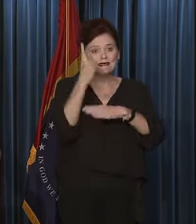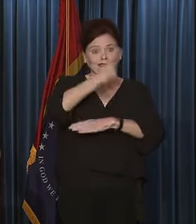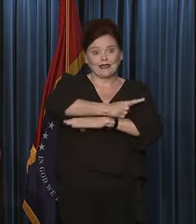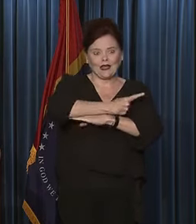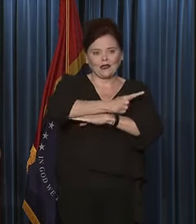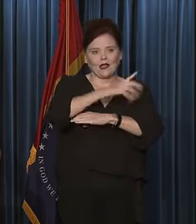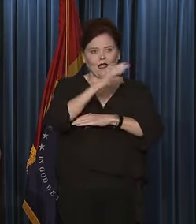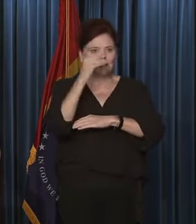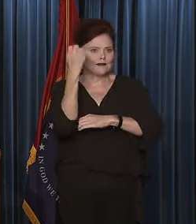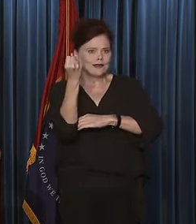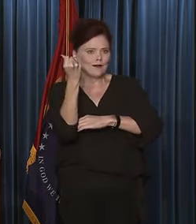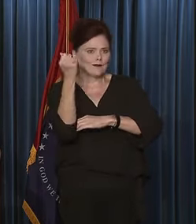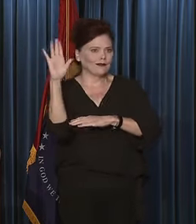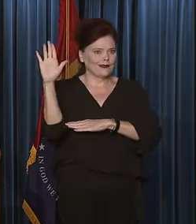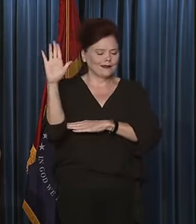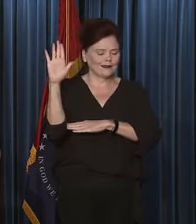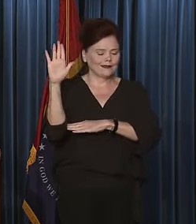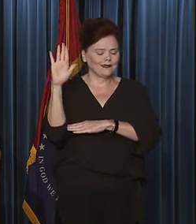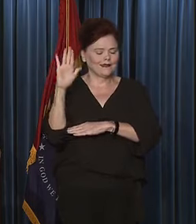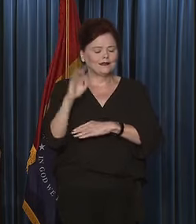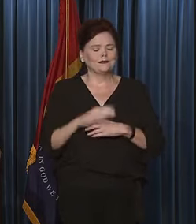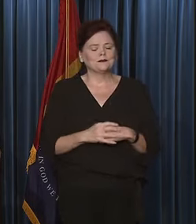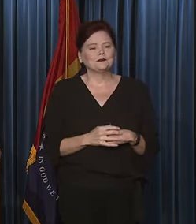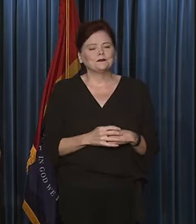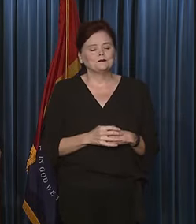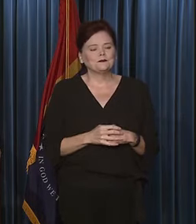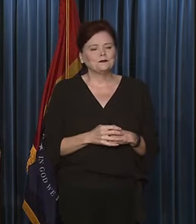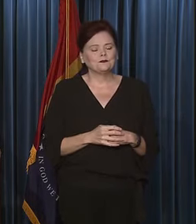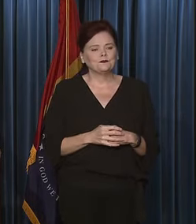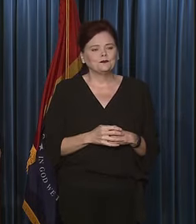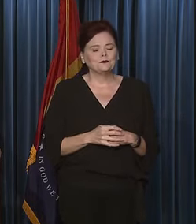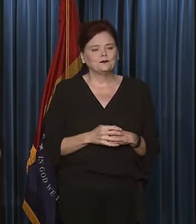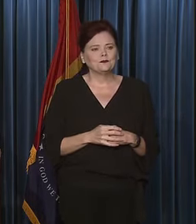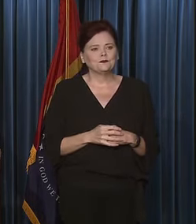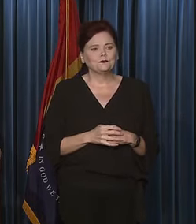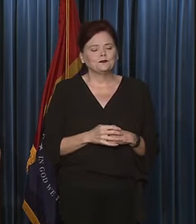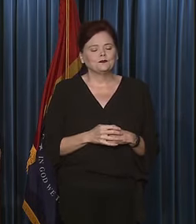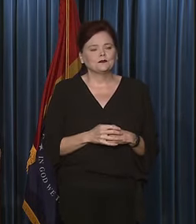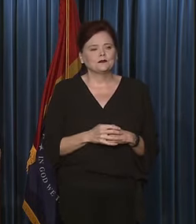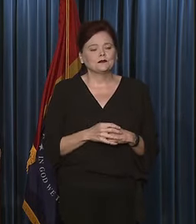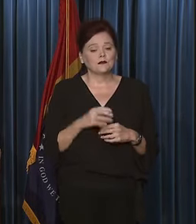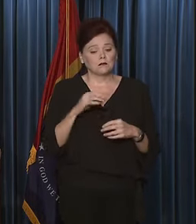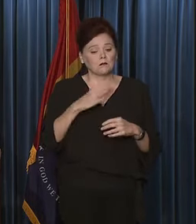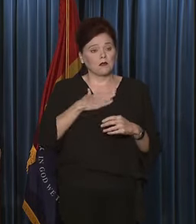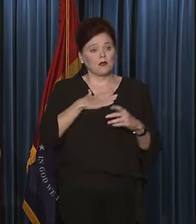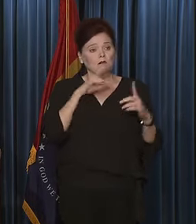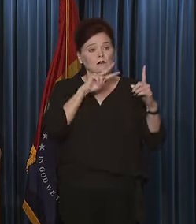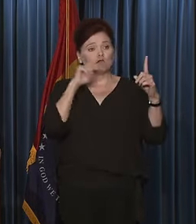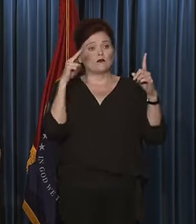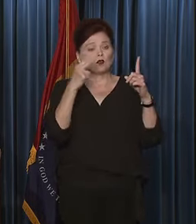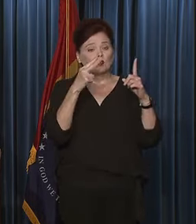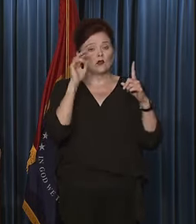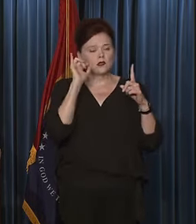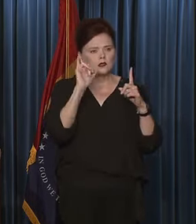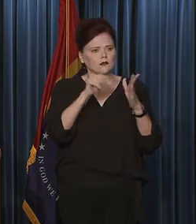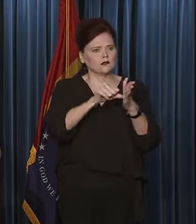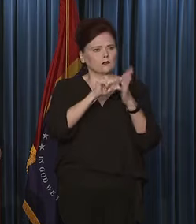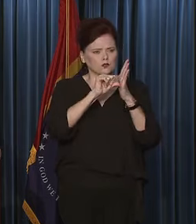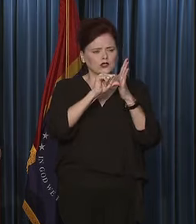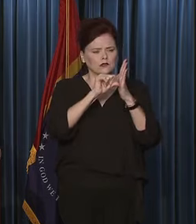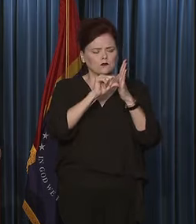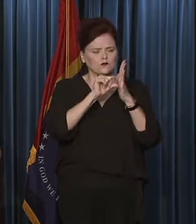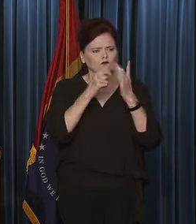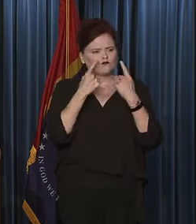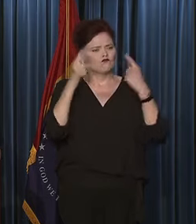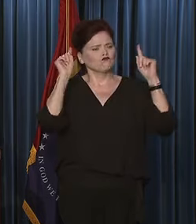and a Saturday or a Sunday. This, in my view, is an impressive feat.